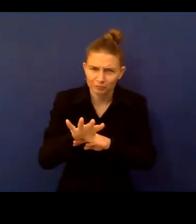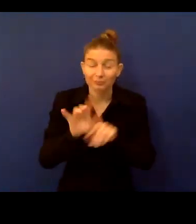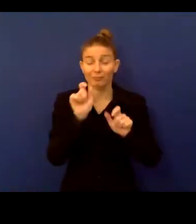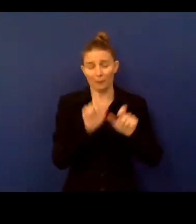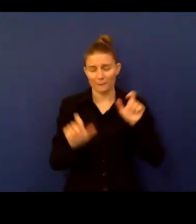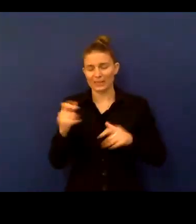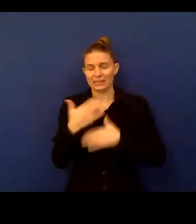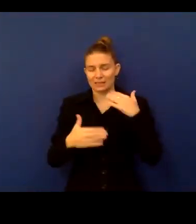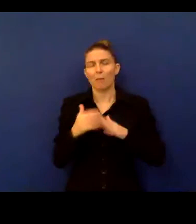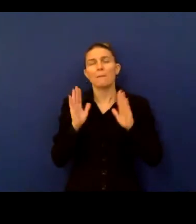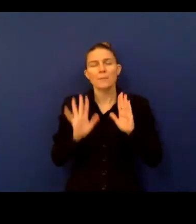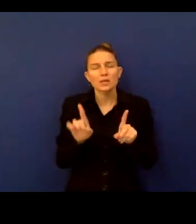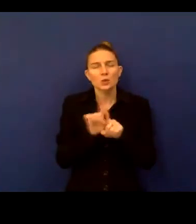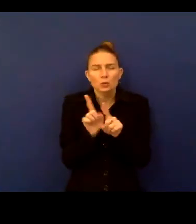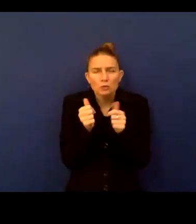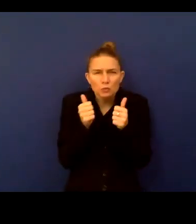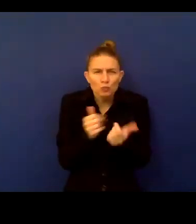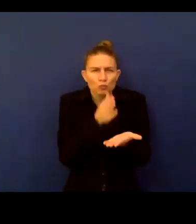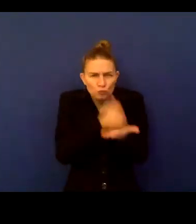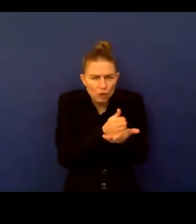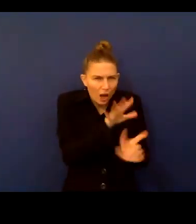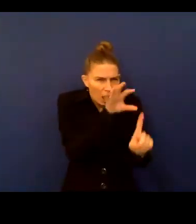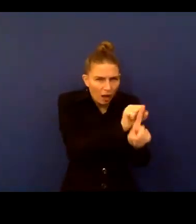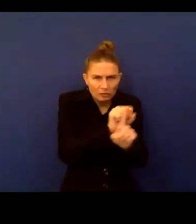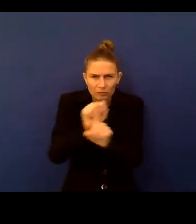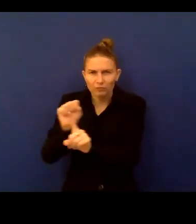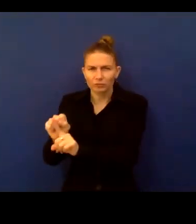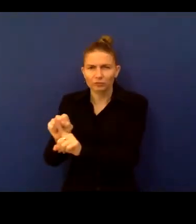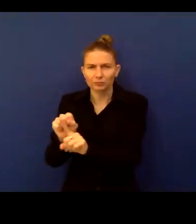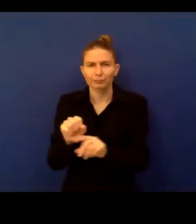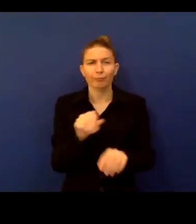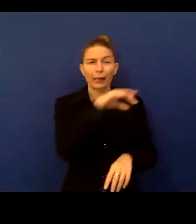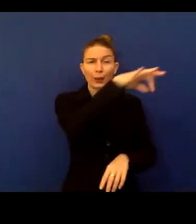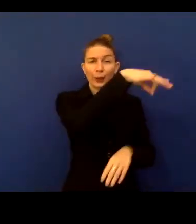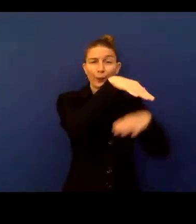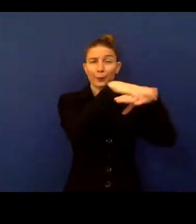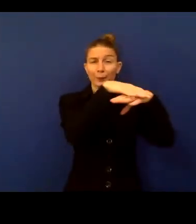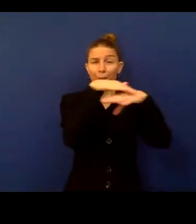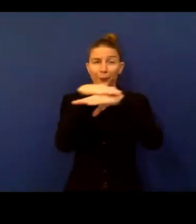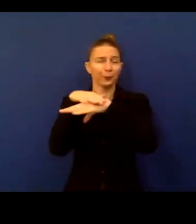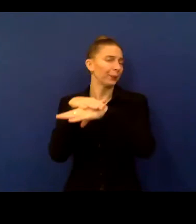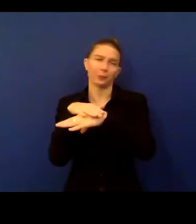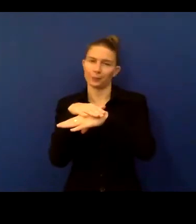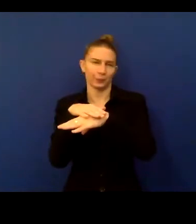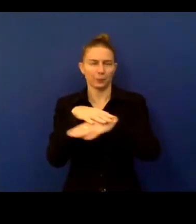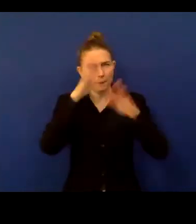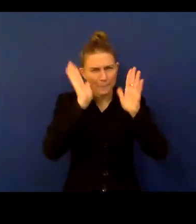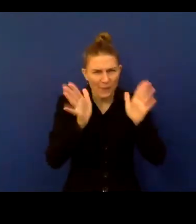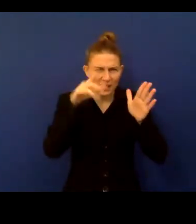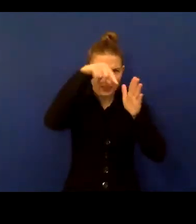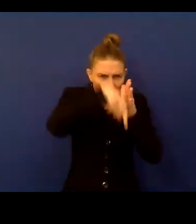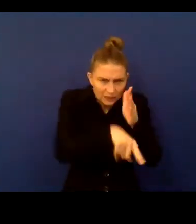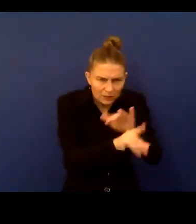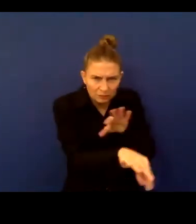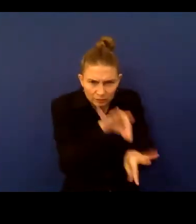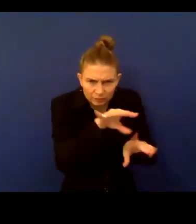accurately identified throughout the process of data collection. And challenges in this regard, in